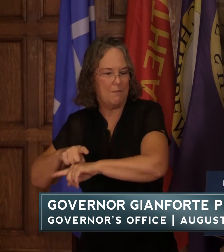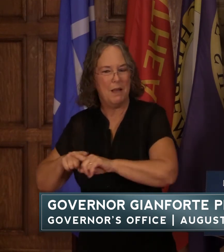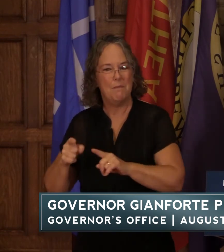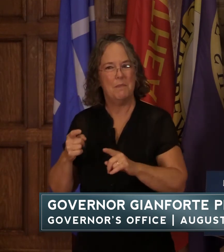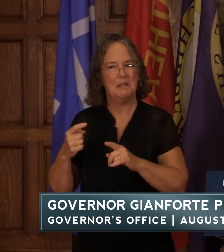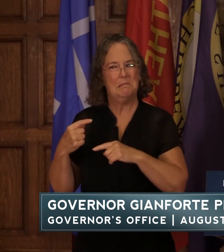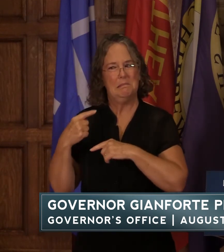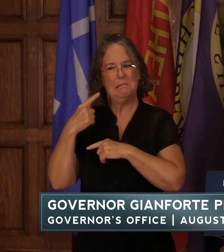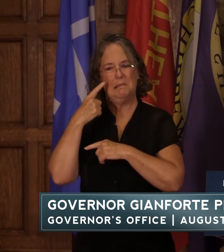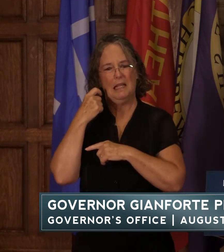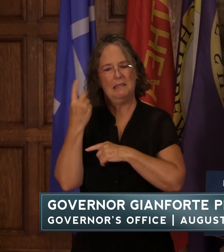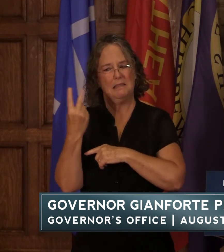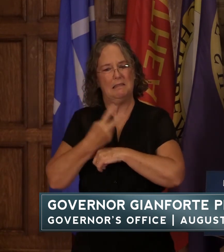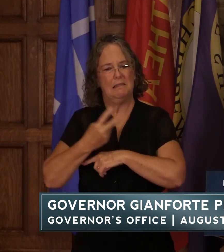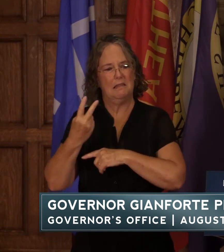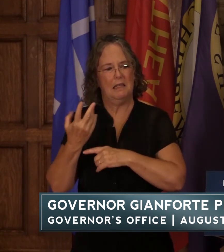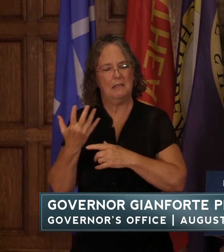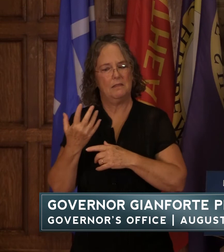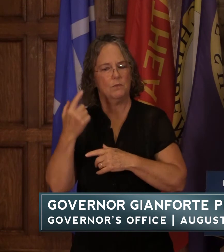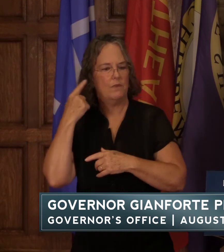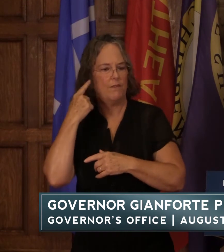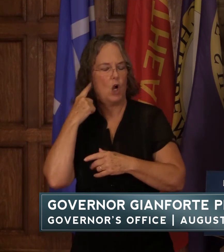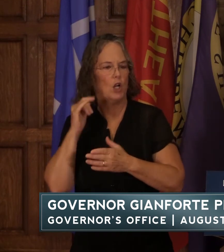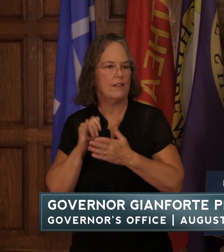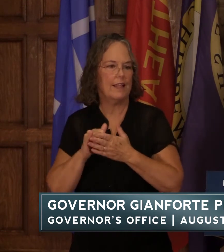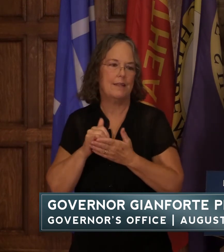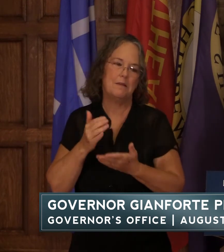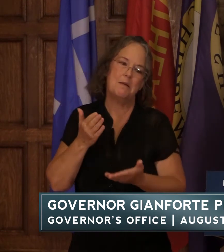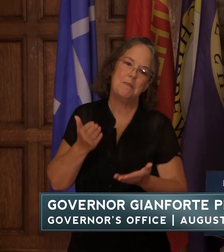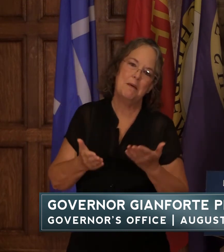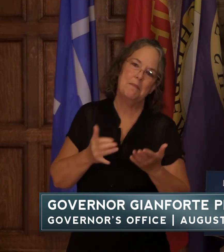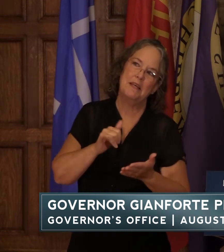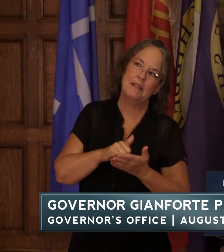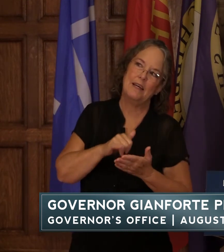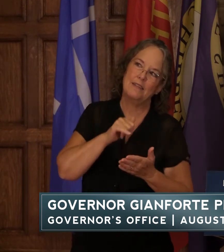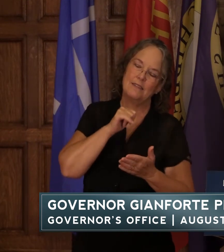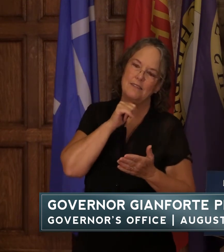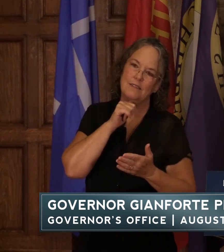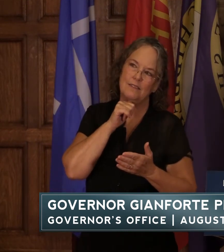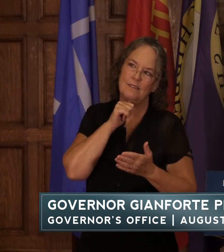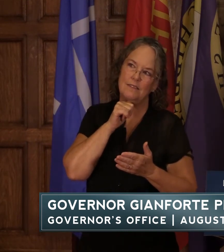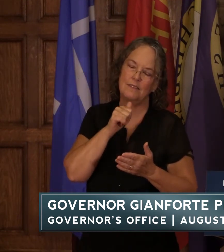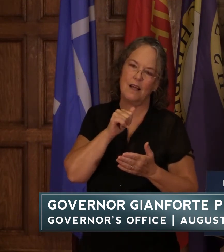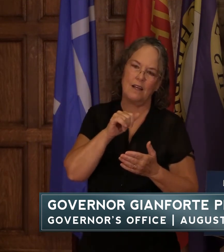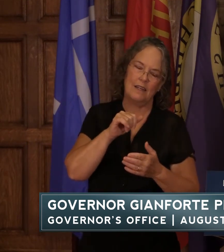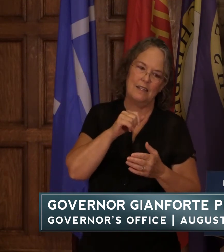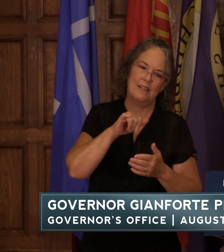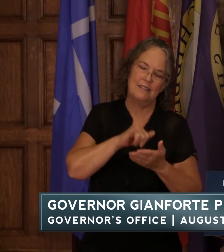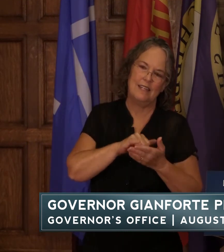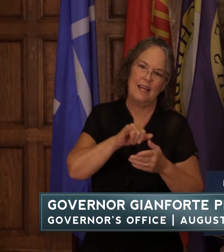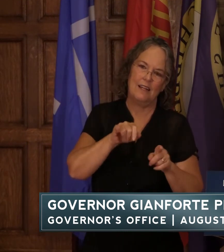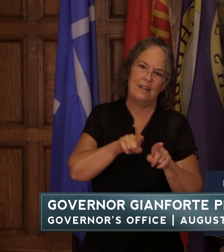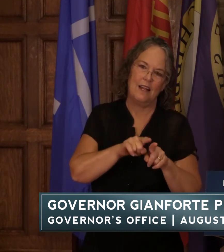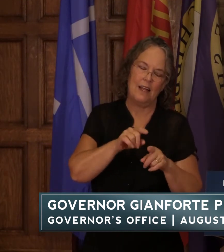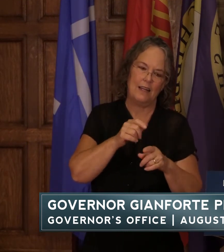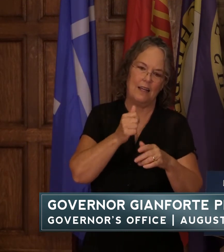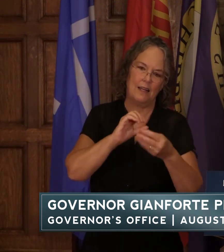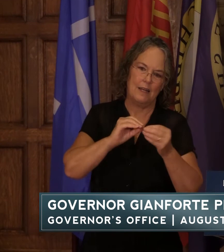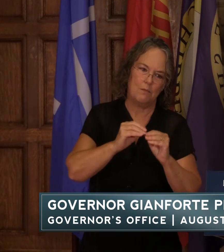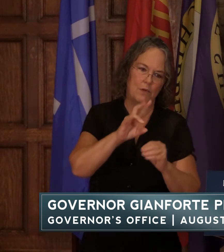couple of days people aren't sure if that falls under falls afoul of hb 702 and the vaccine